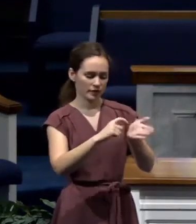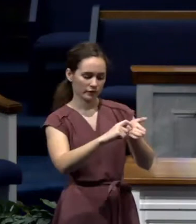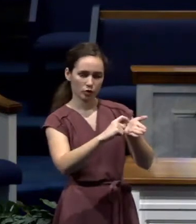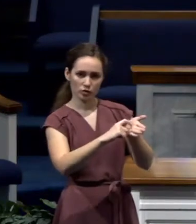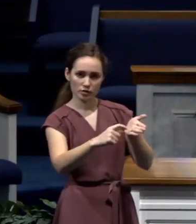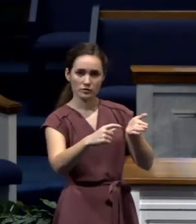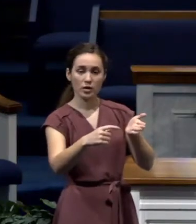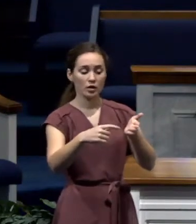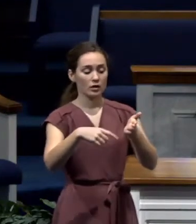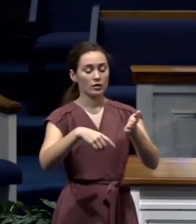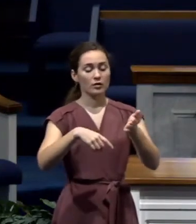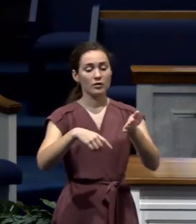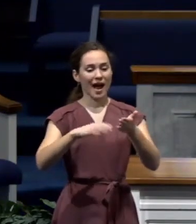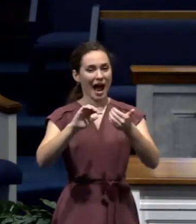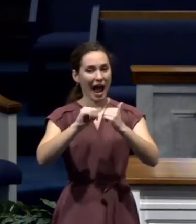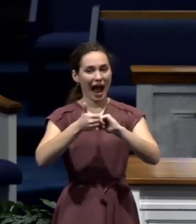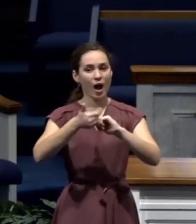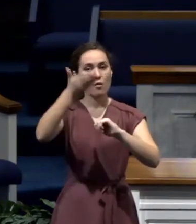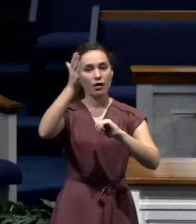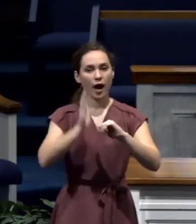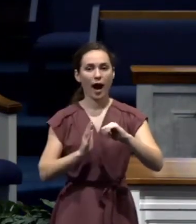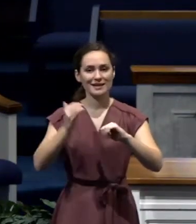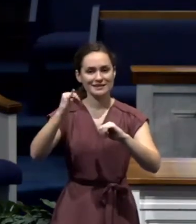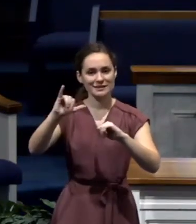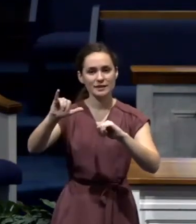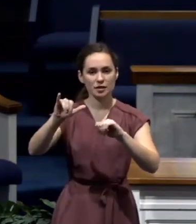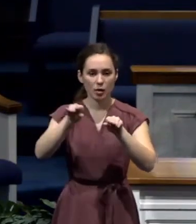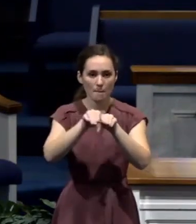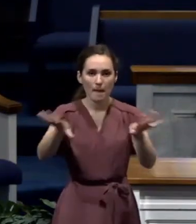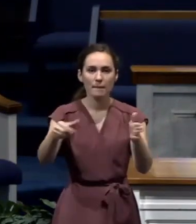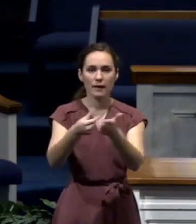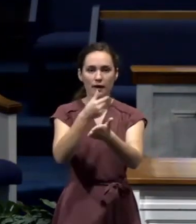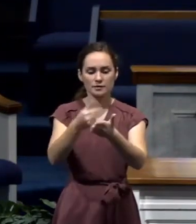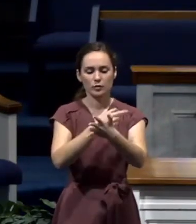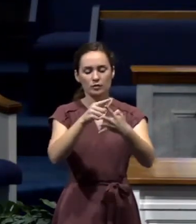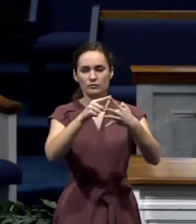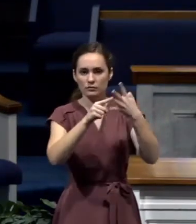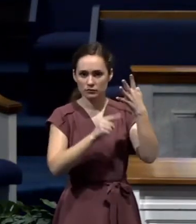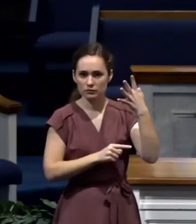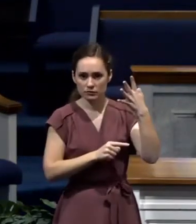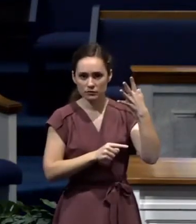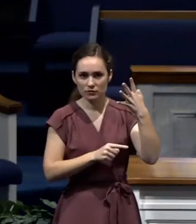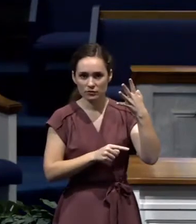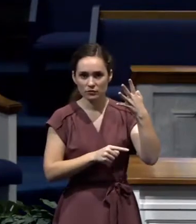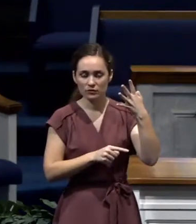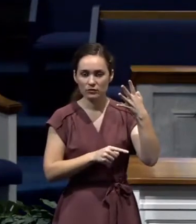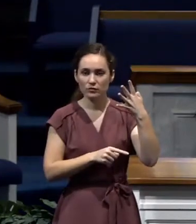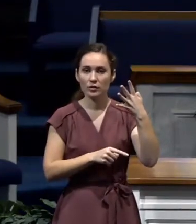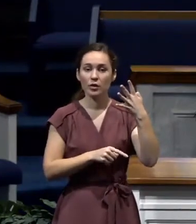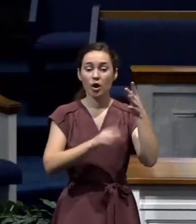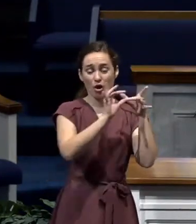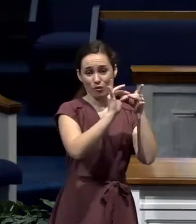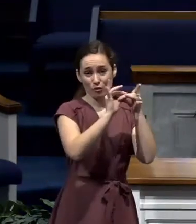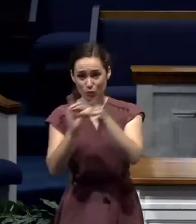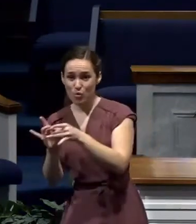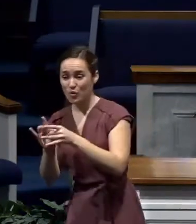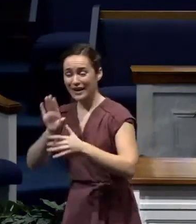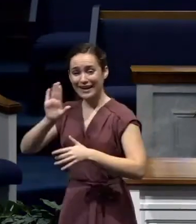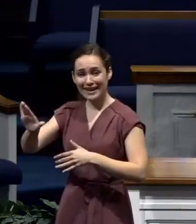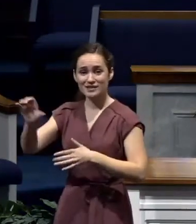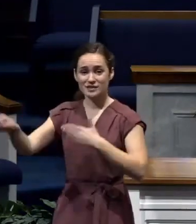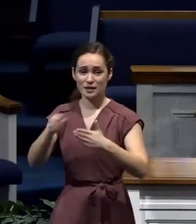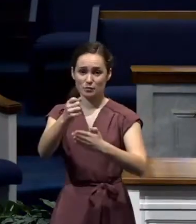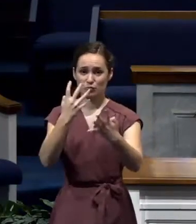four ways in which God was advancing the gospel through his imprisonment and through his difficult